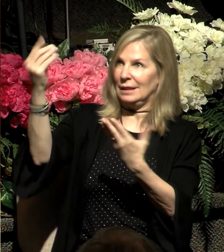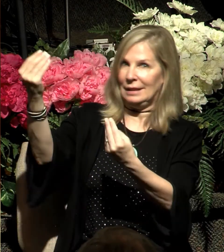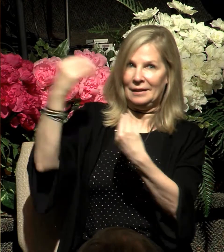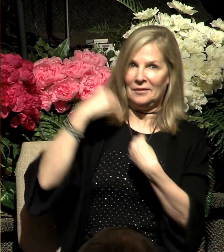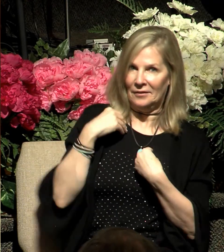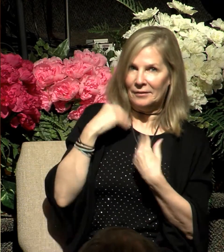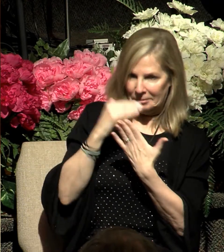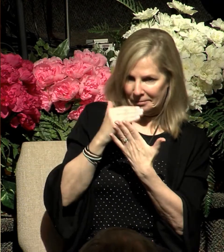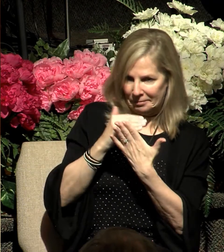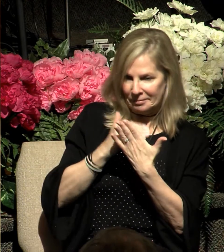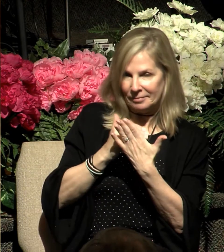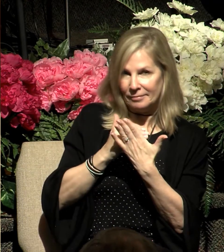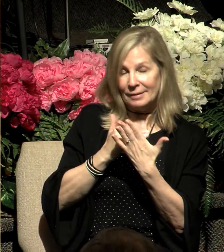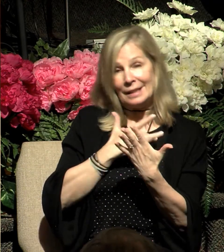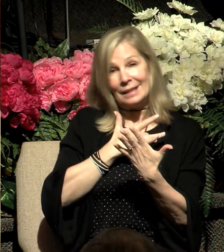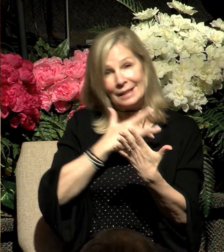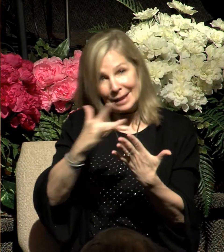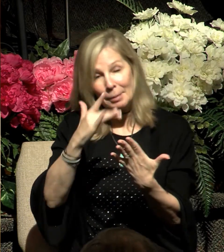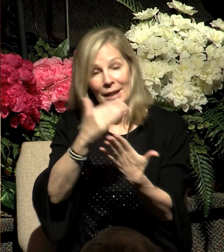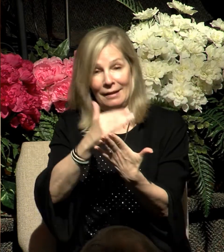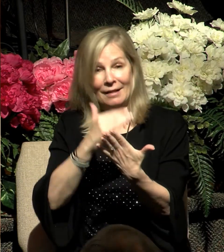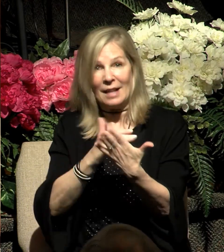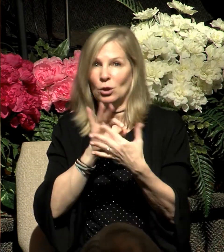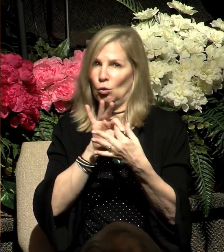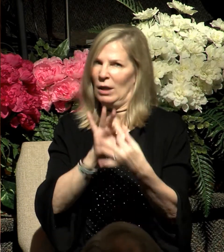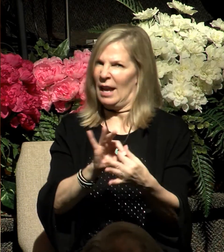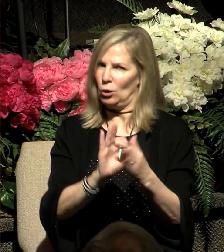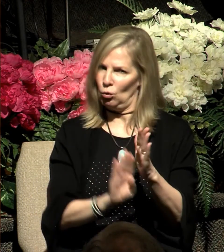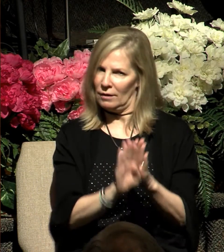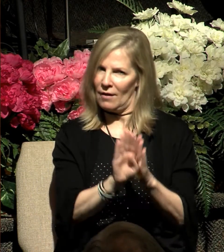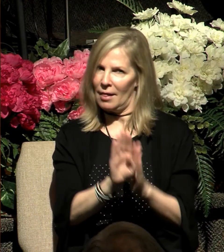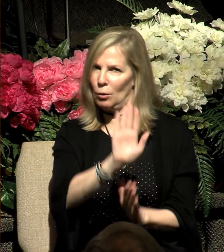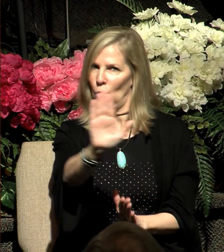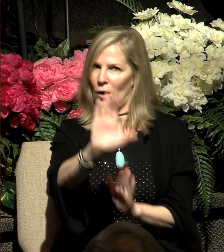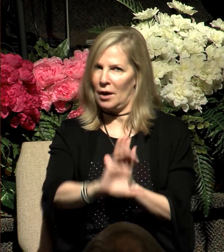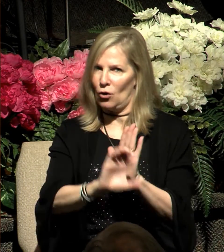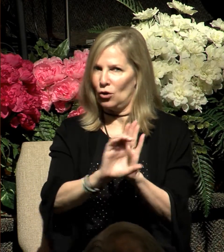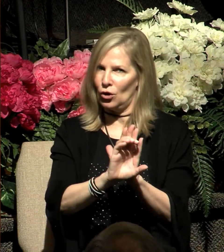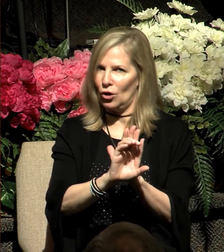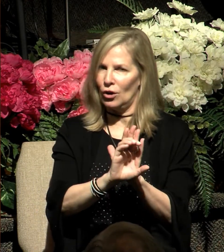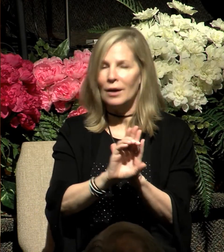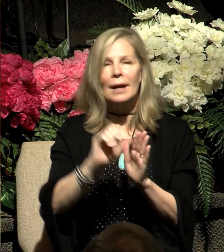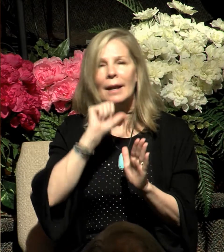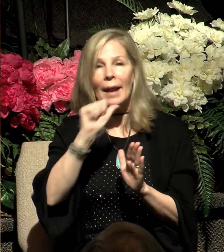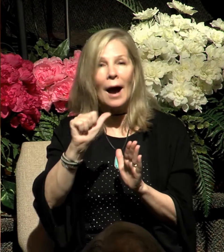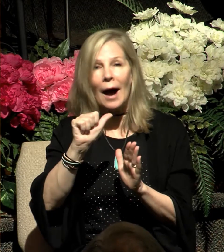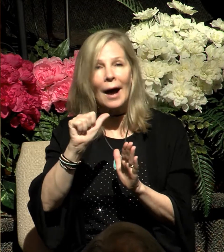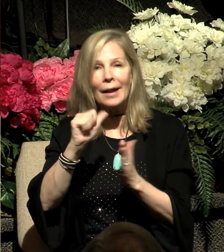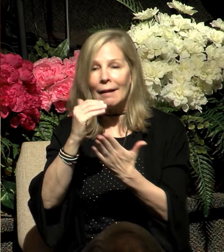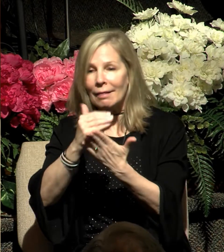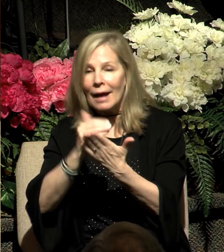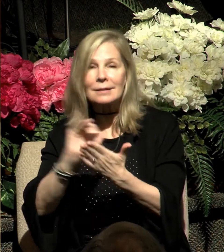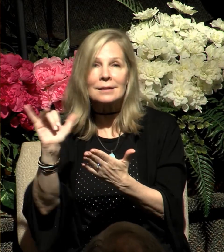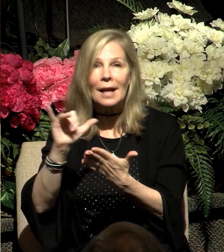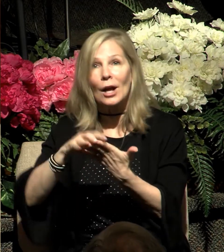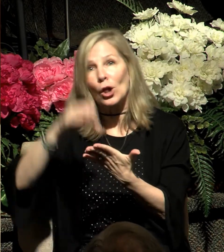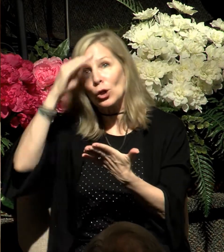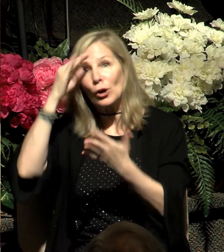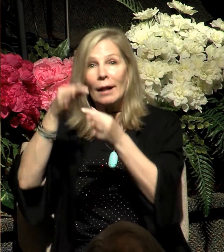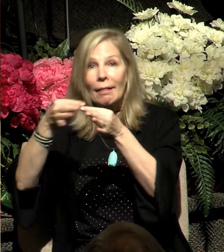concern character development. We're not talking about just learning Greek and Hebrew and going to seminary.